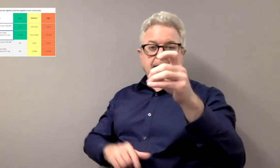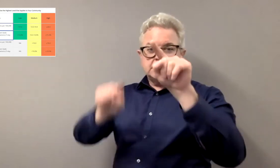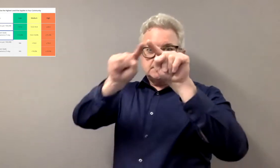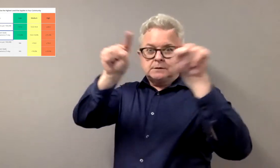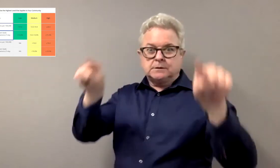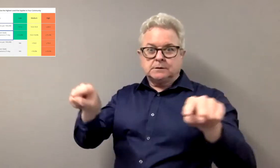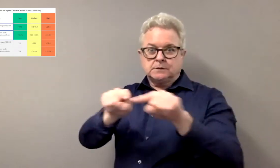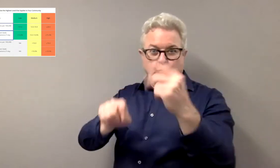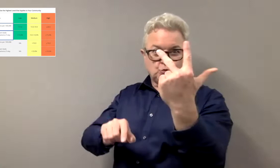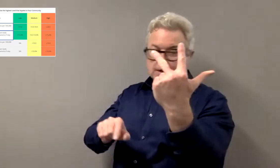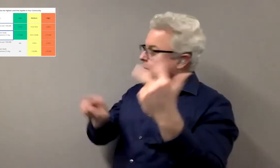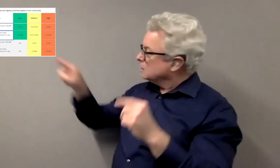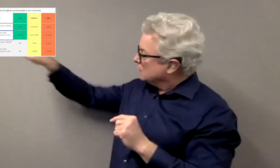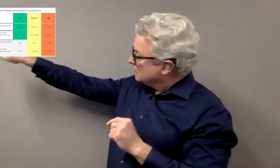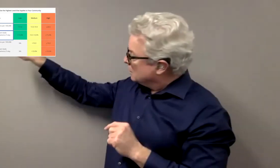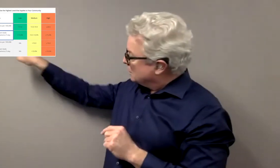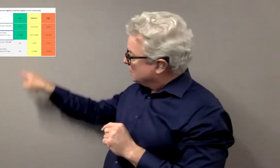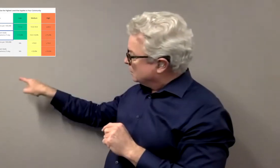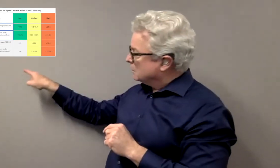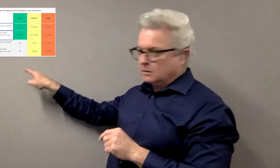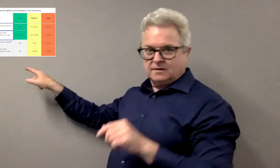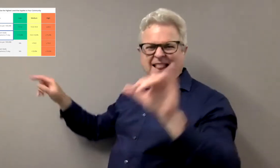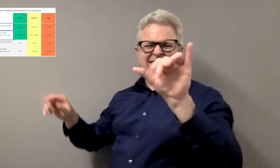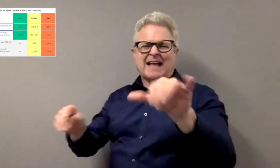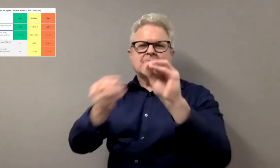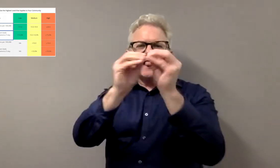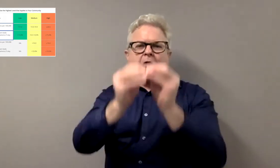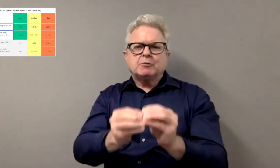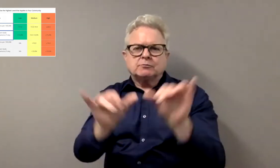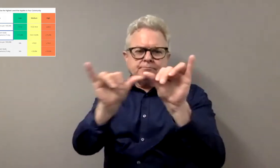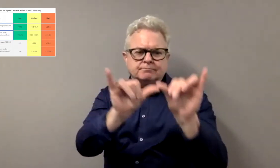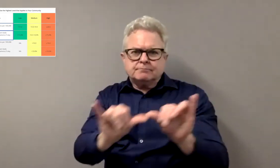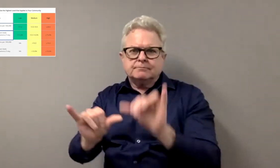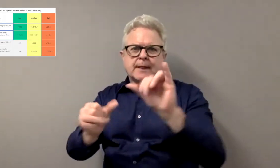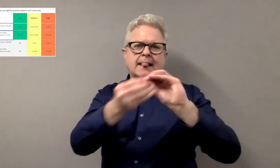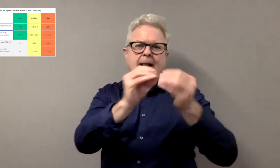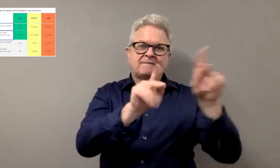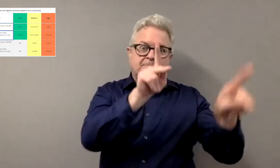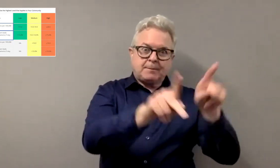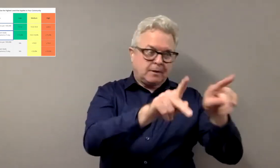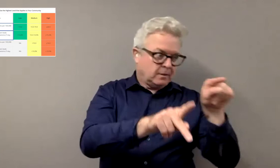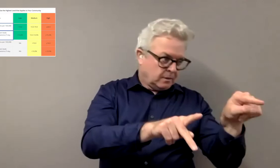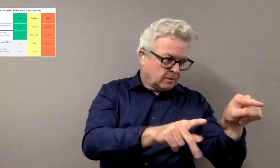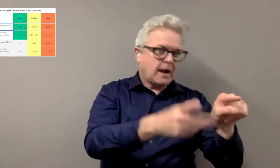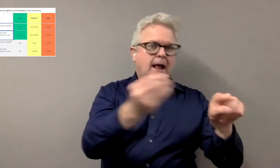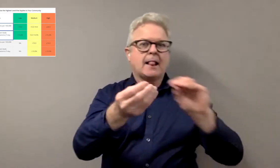Now, you see the blue box, those three boxes there, those are the numbers that they are using per